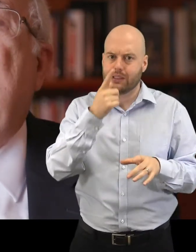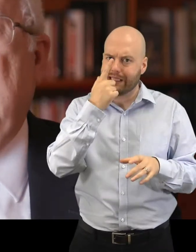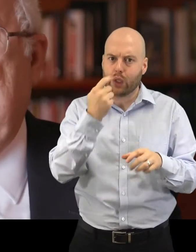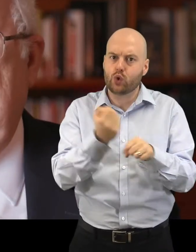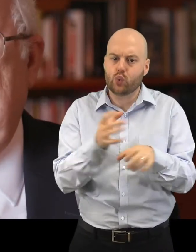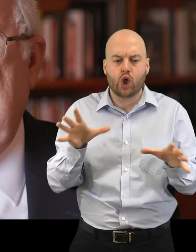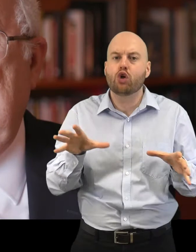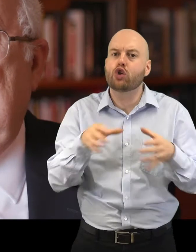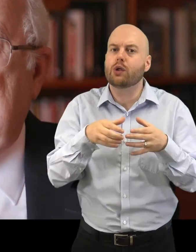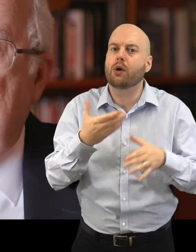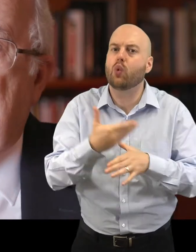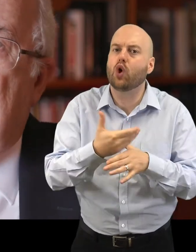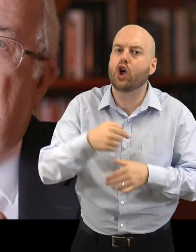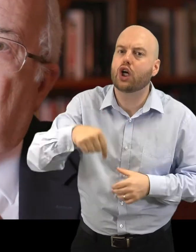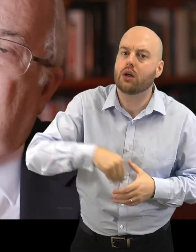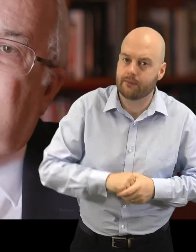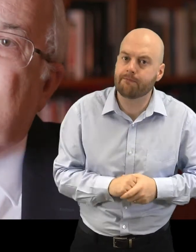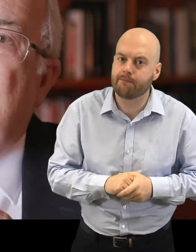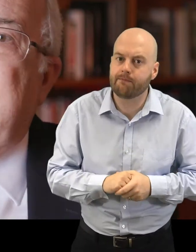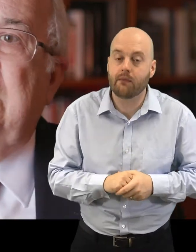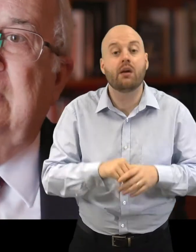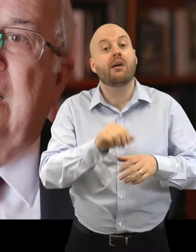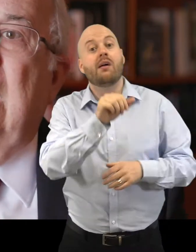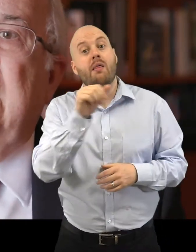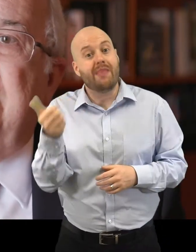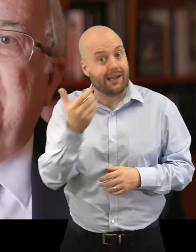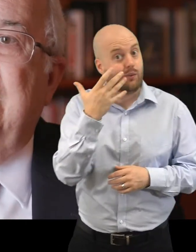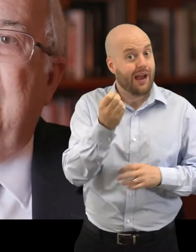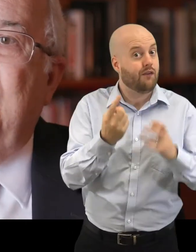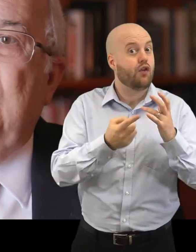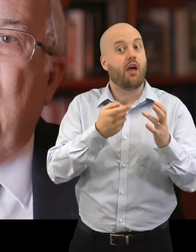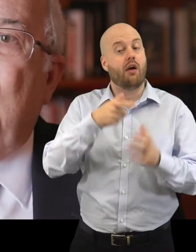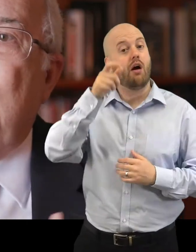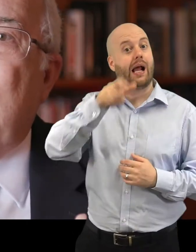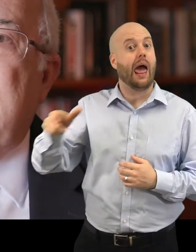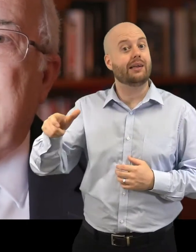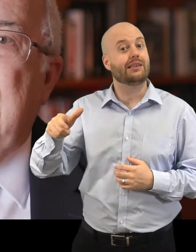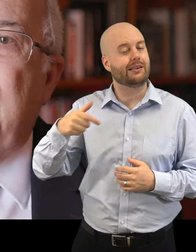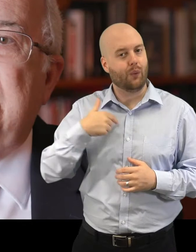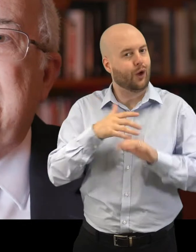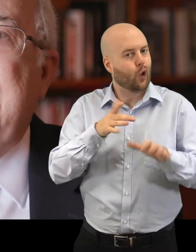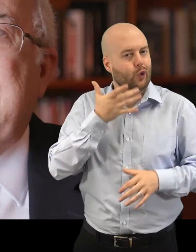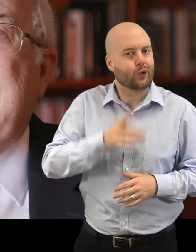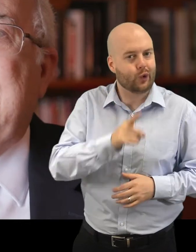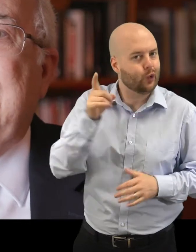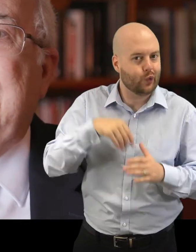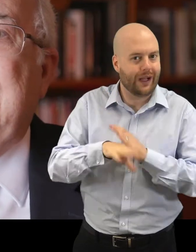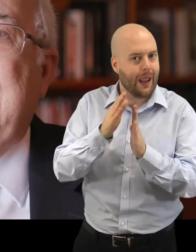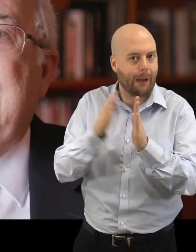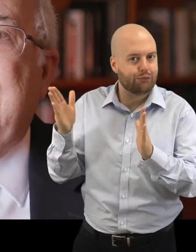work. And then we have our conventional client that we got used to in the libraries, in the